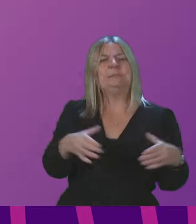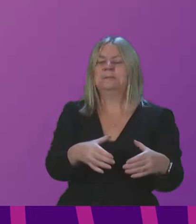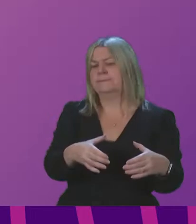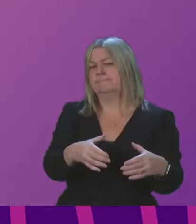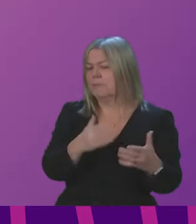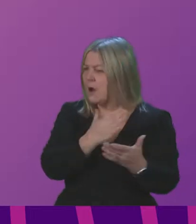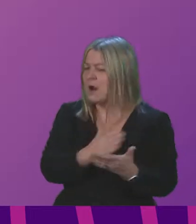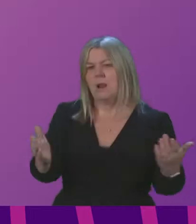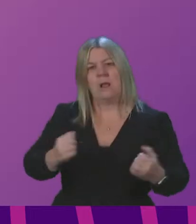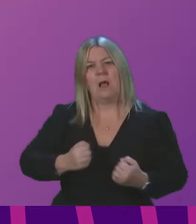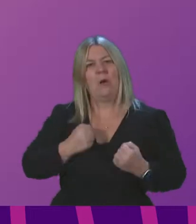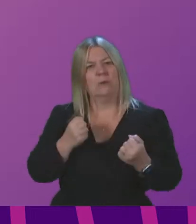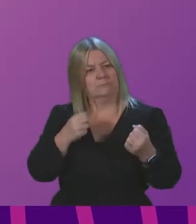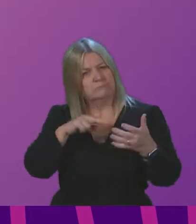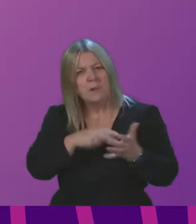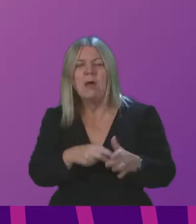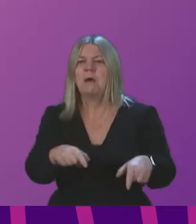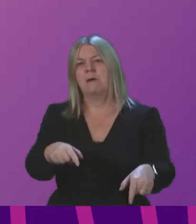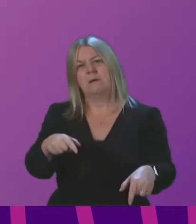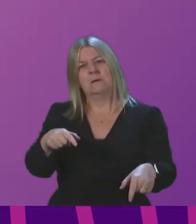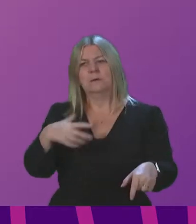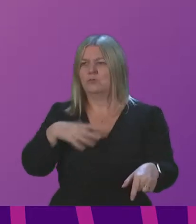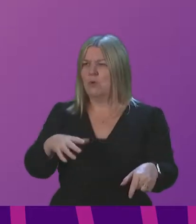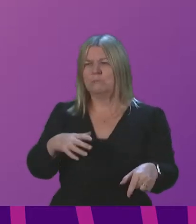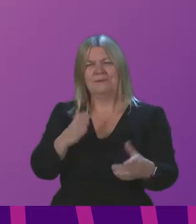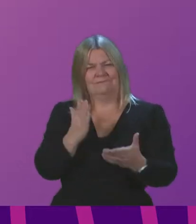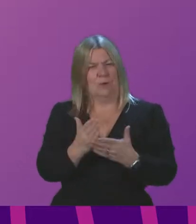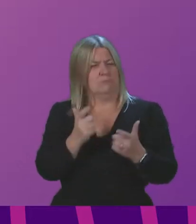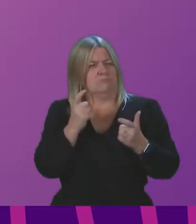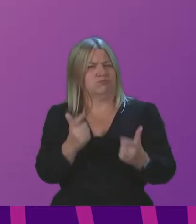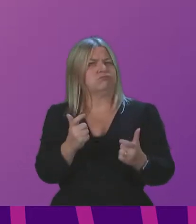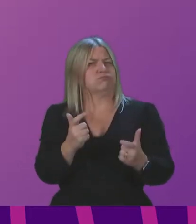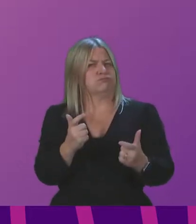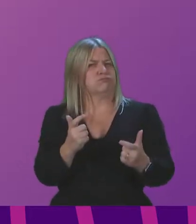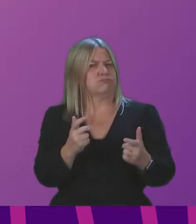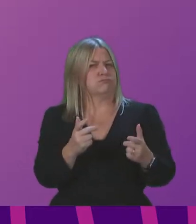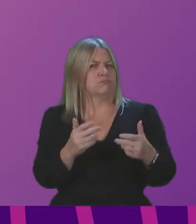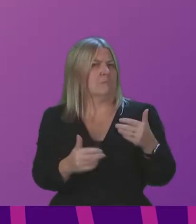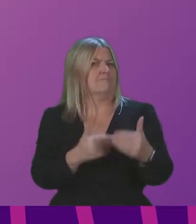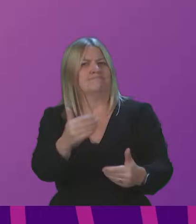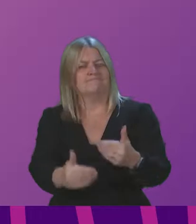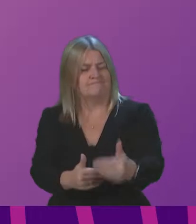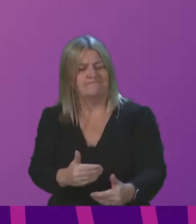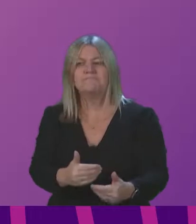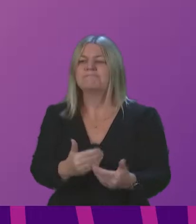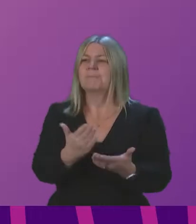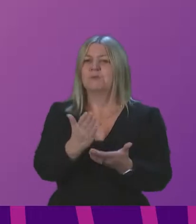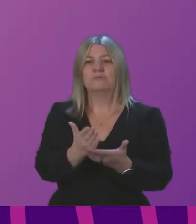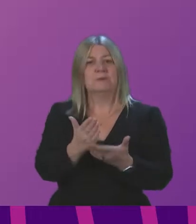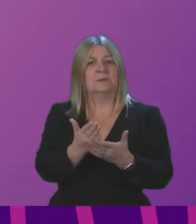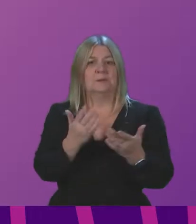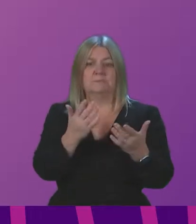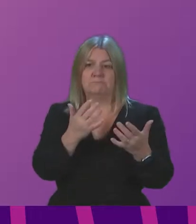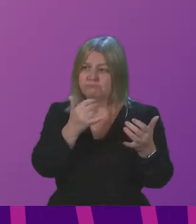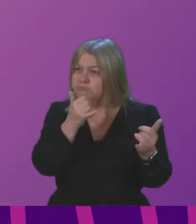approach and ensure that a range of mitigations and health protections is in place, including a robust test and trace system, asymptomatic